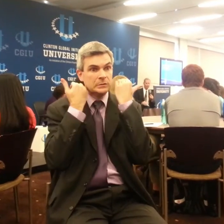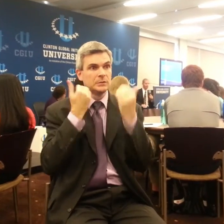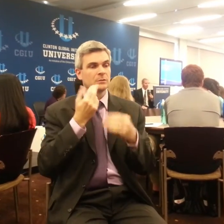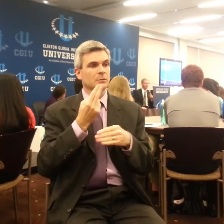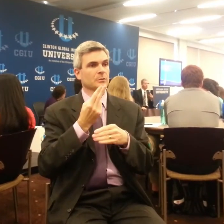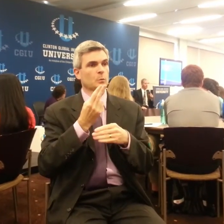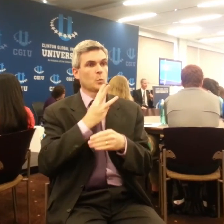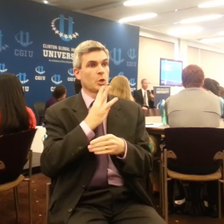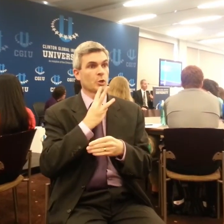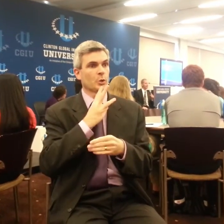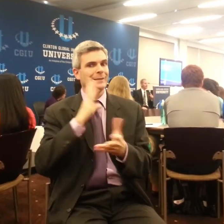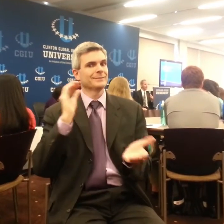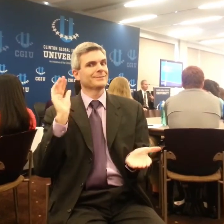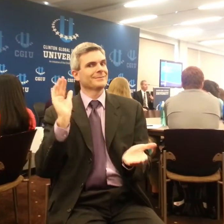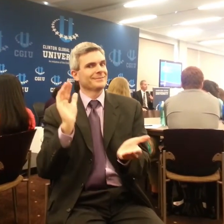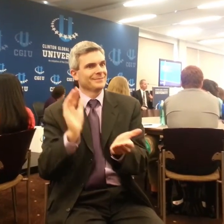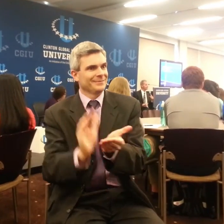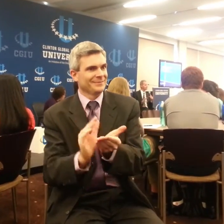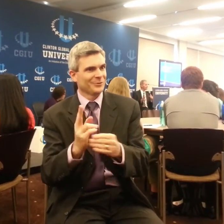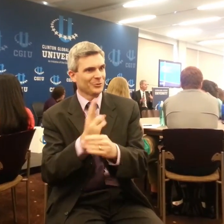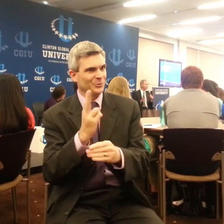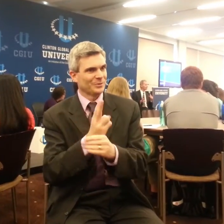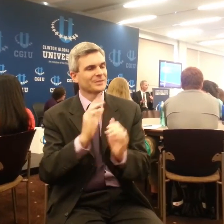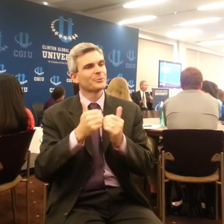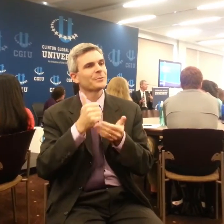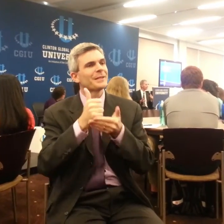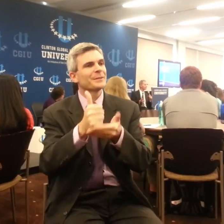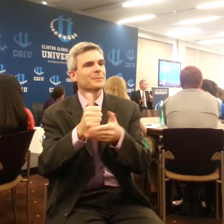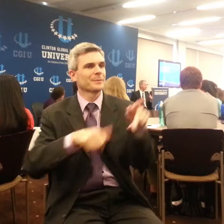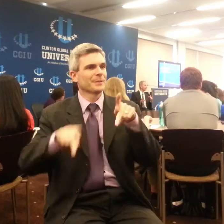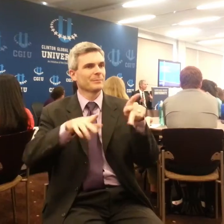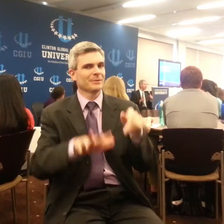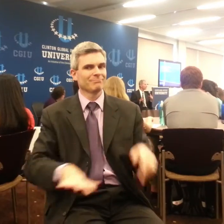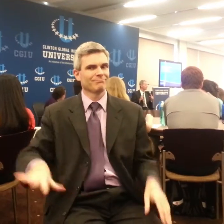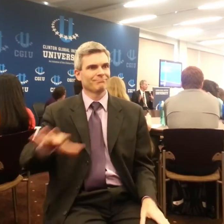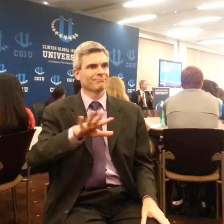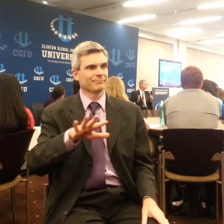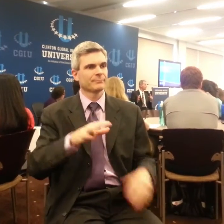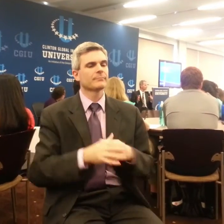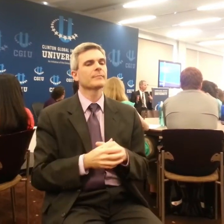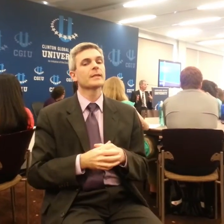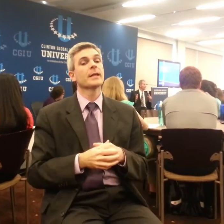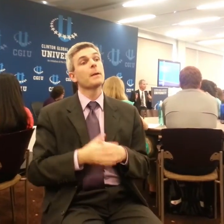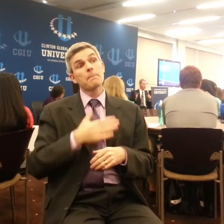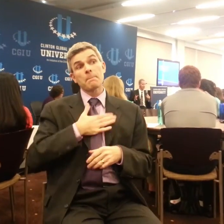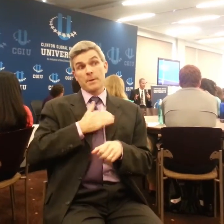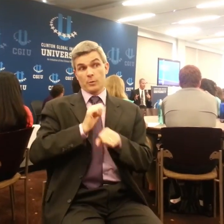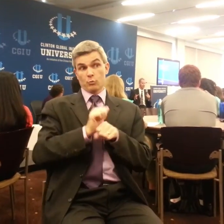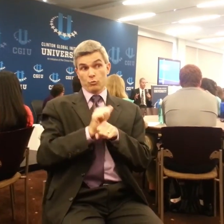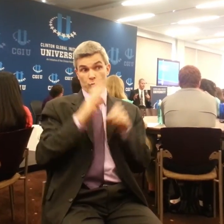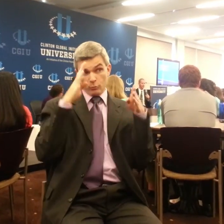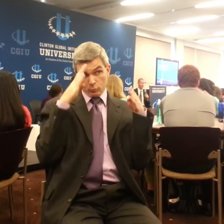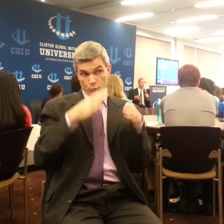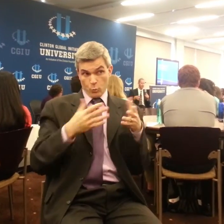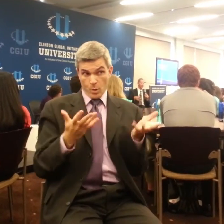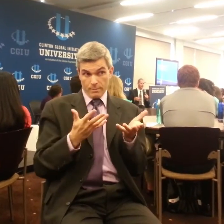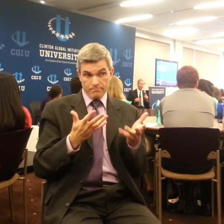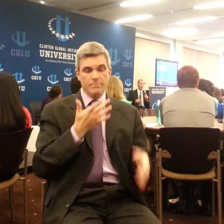future. The future particularly, my work focuses mostly on the Colorado River Basin and the western United States and Arizona in